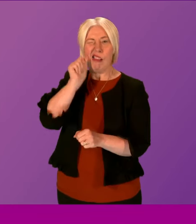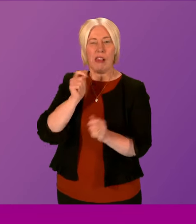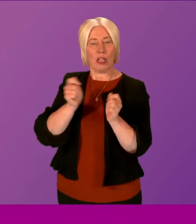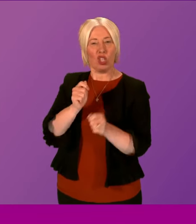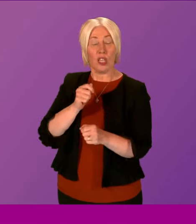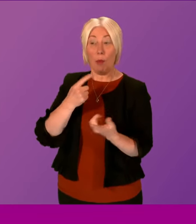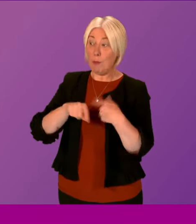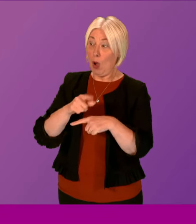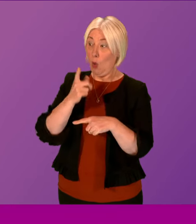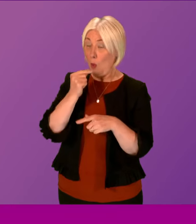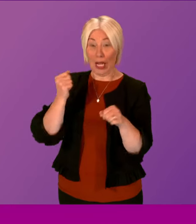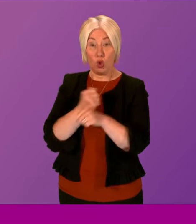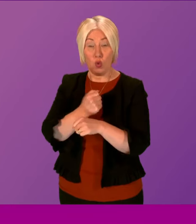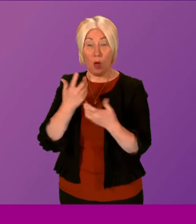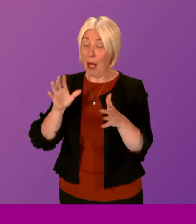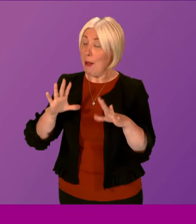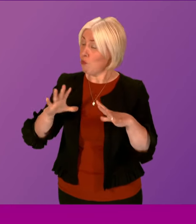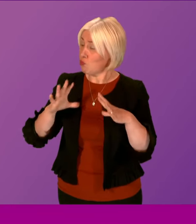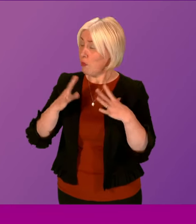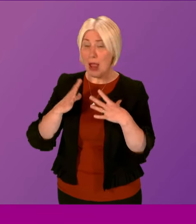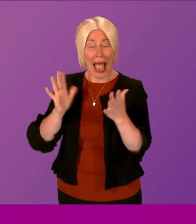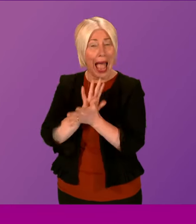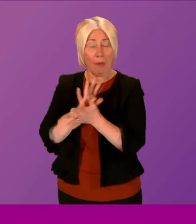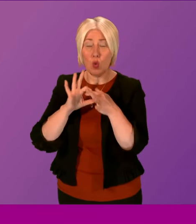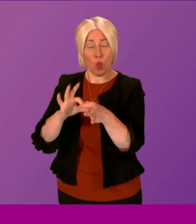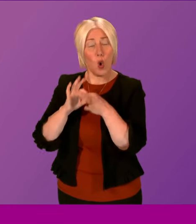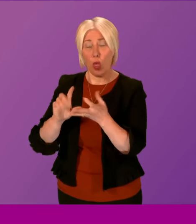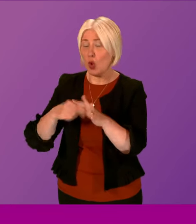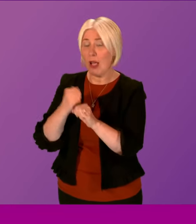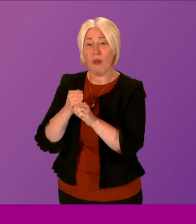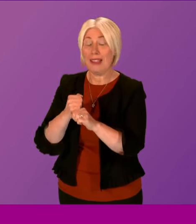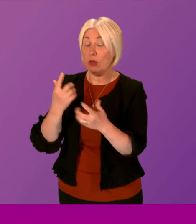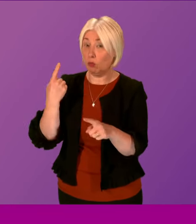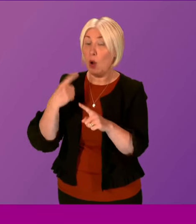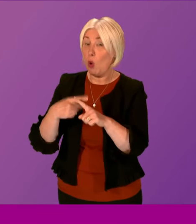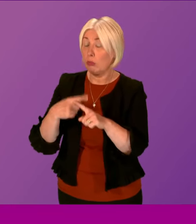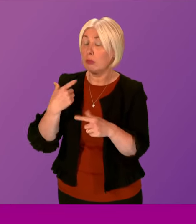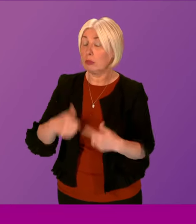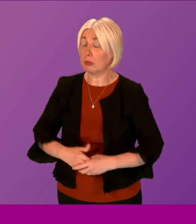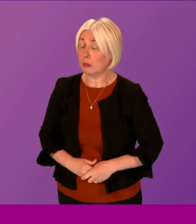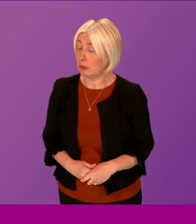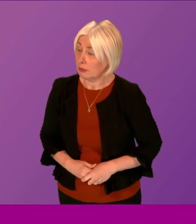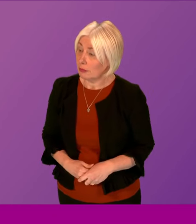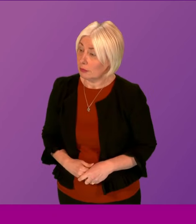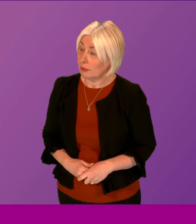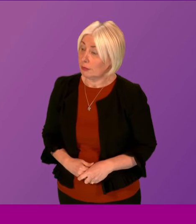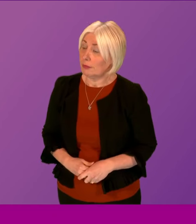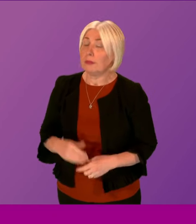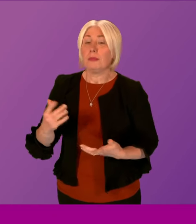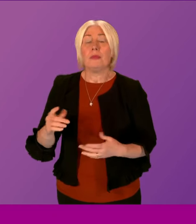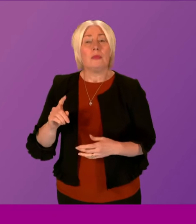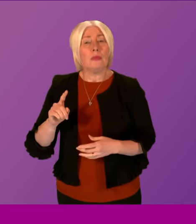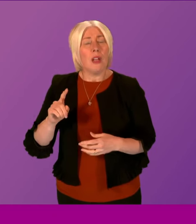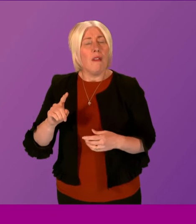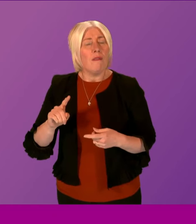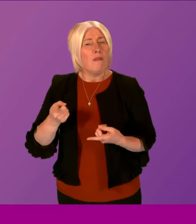prepare to work with the UK Government, as Myrdo Fraser asks, with urgency. Audrey Nicoll. Thank you. Can the First